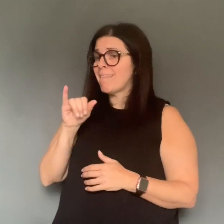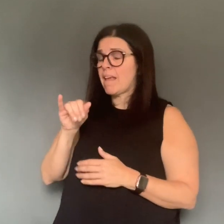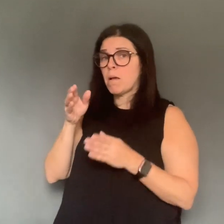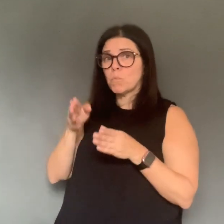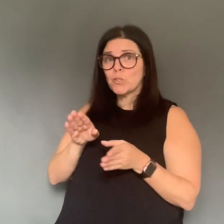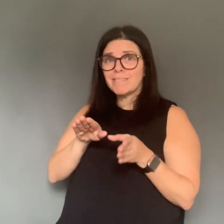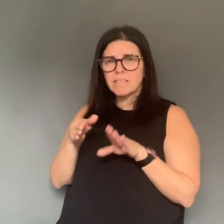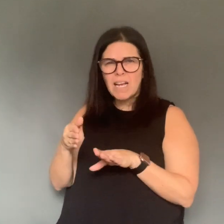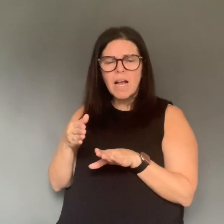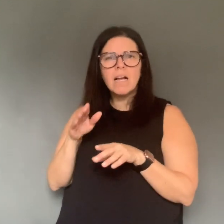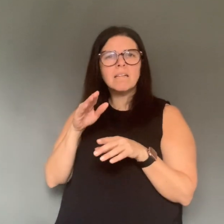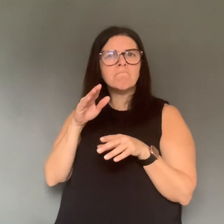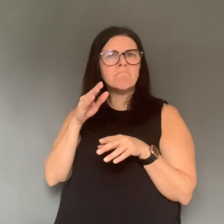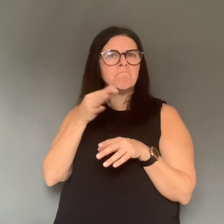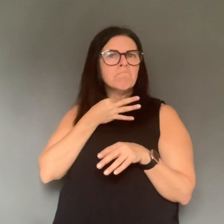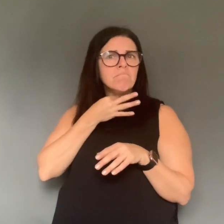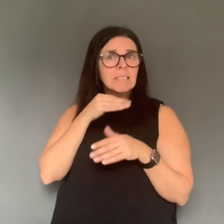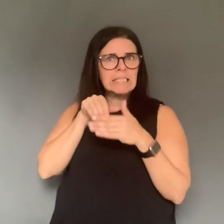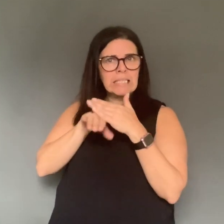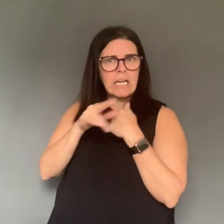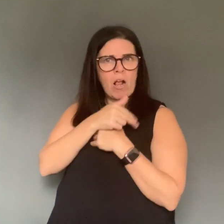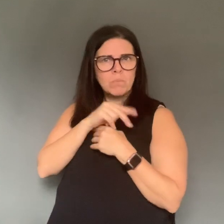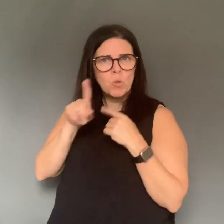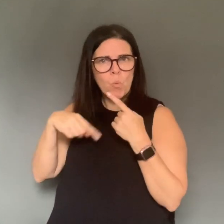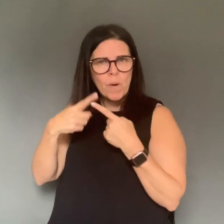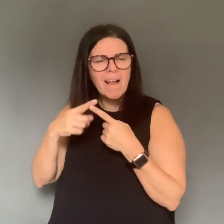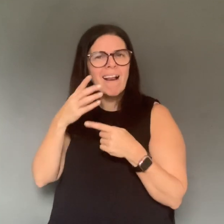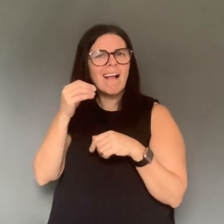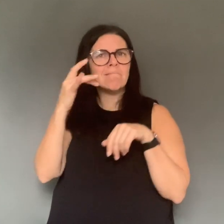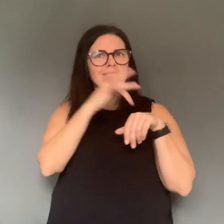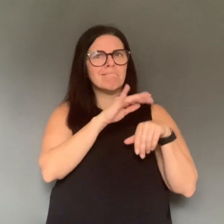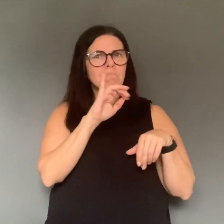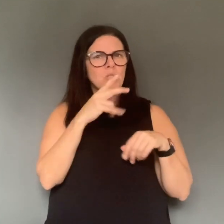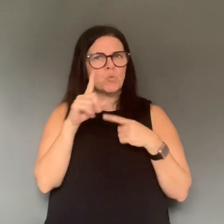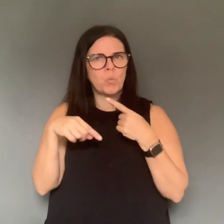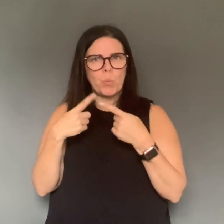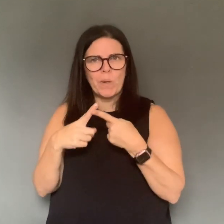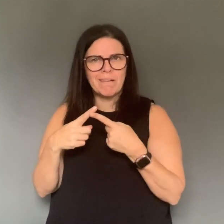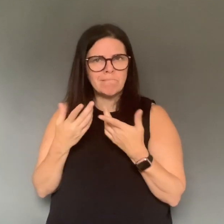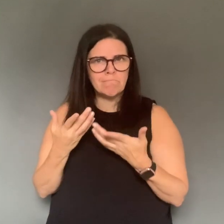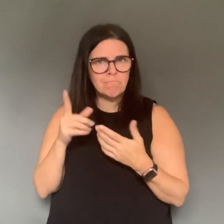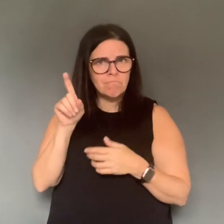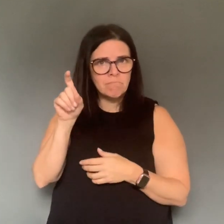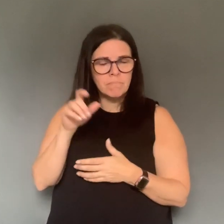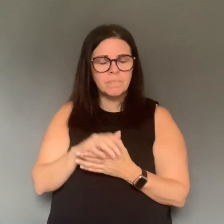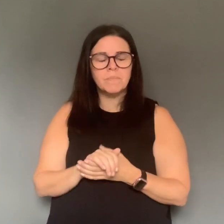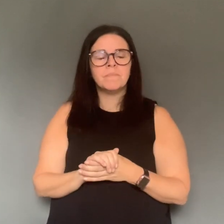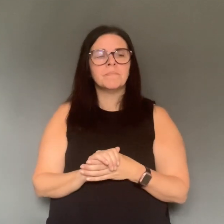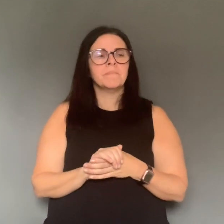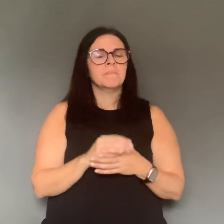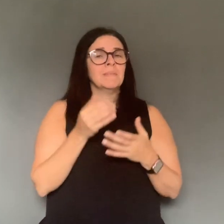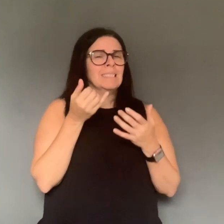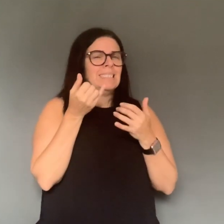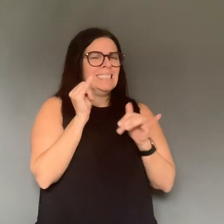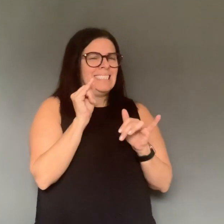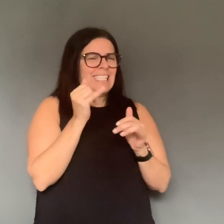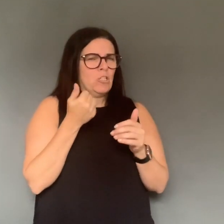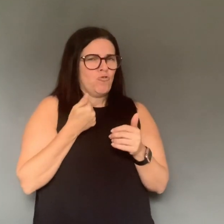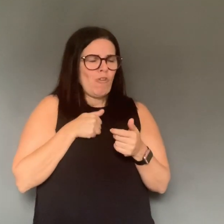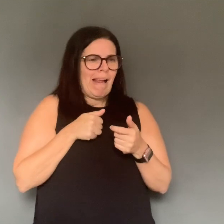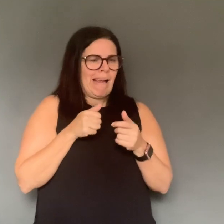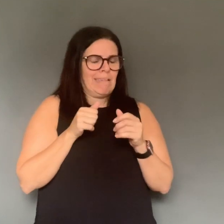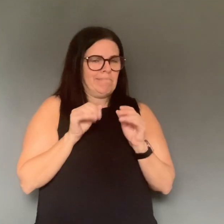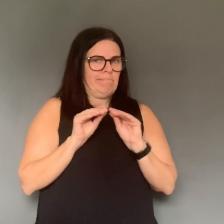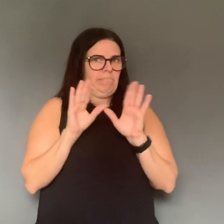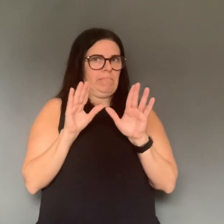Yes, I do. Uh, the deceased who passed away, do we know when he was admitted to the hospital and when he went to Michigan? Um,